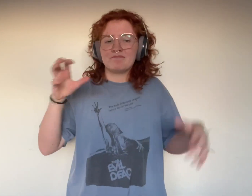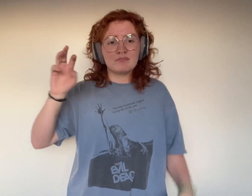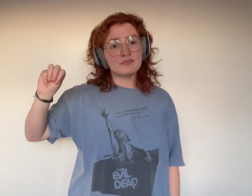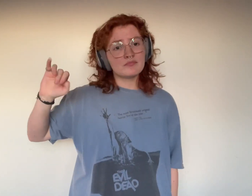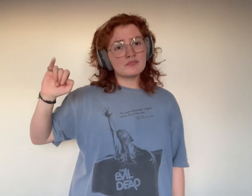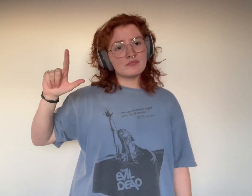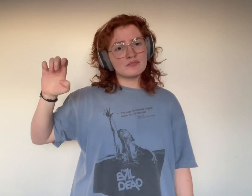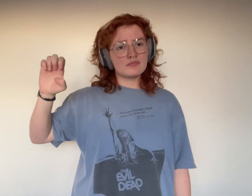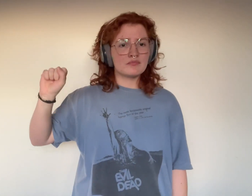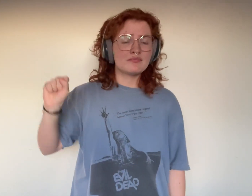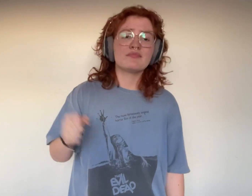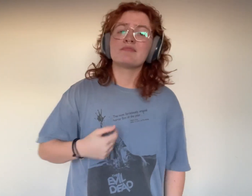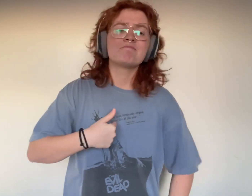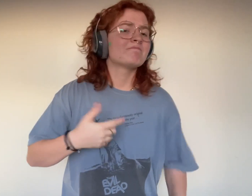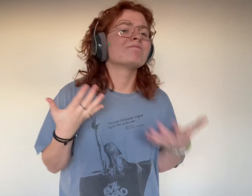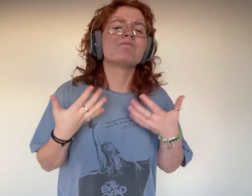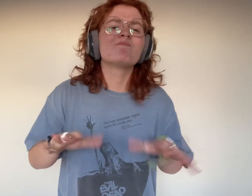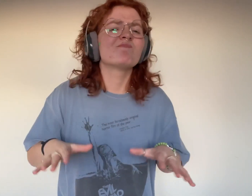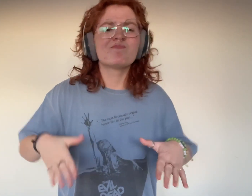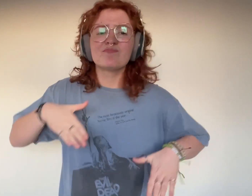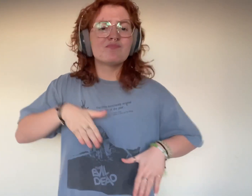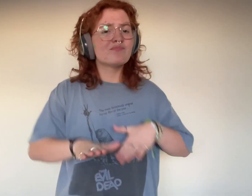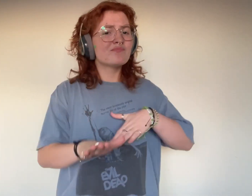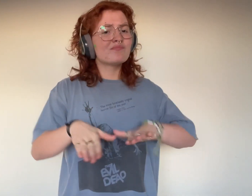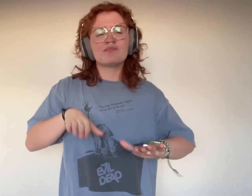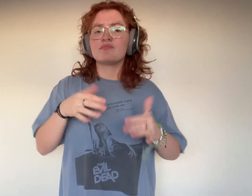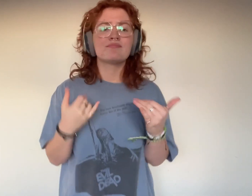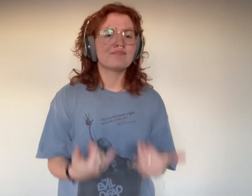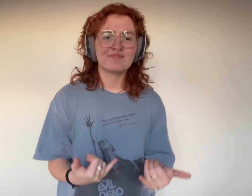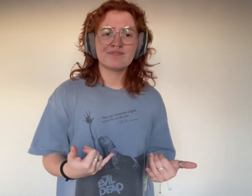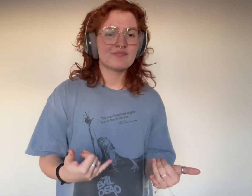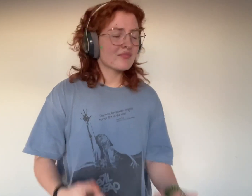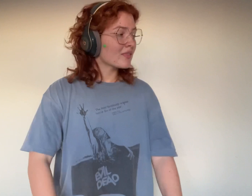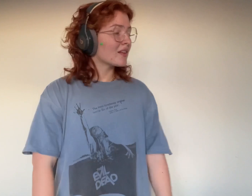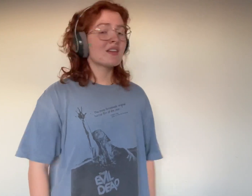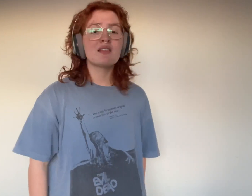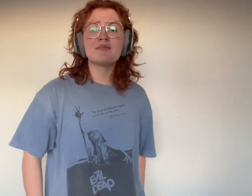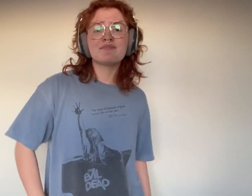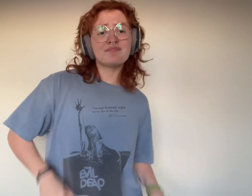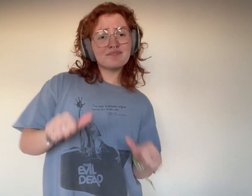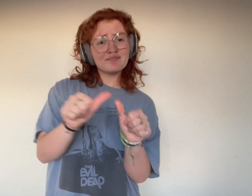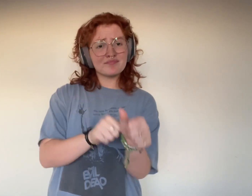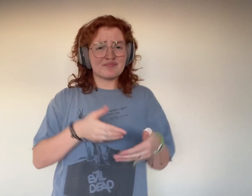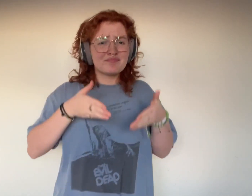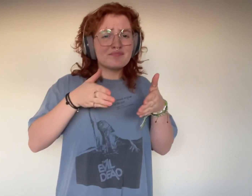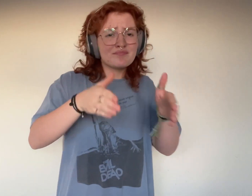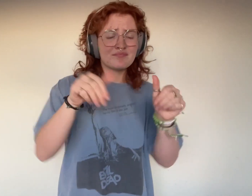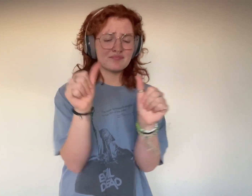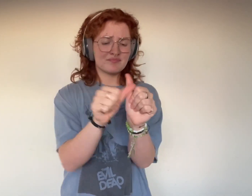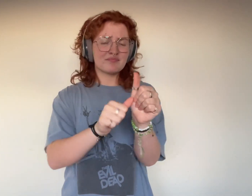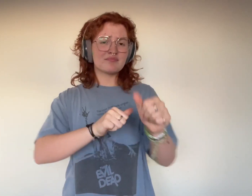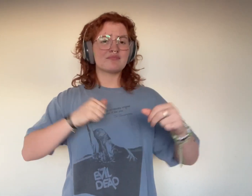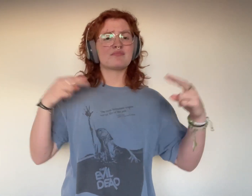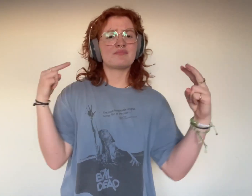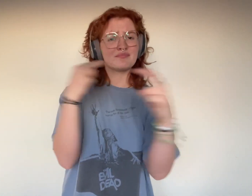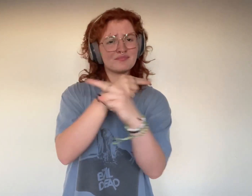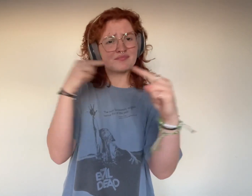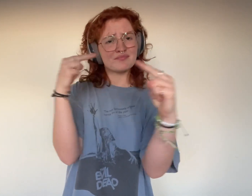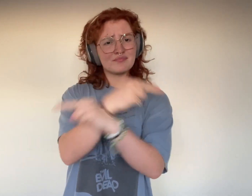miles, I don't want to walk no more Every road and every highway, let